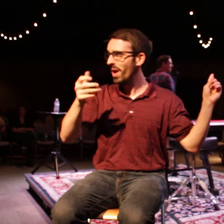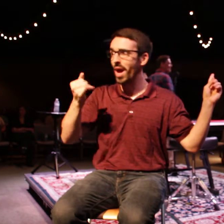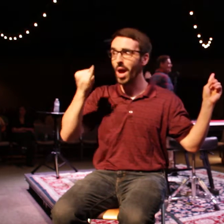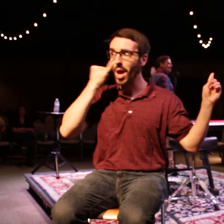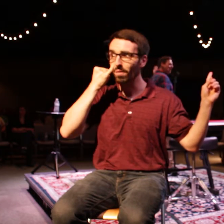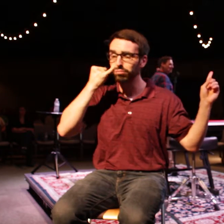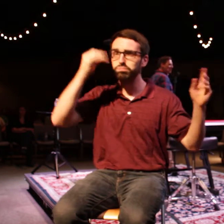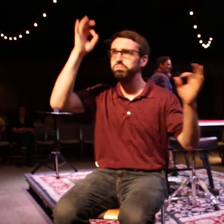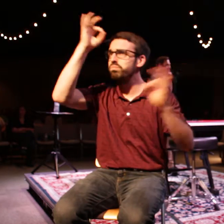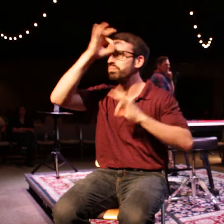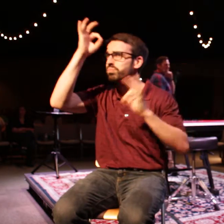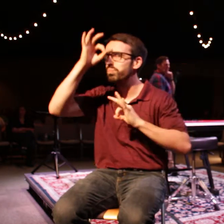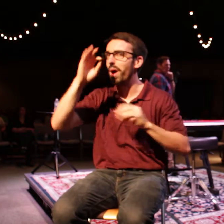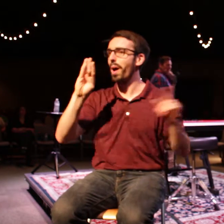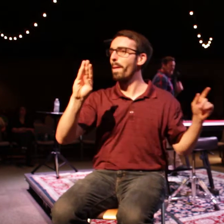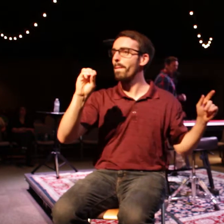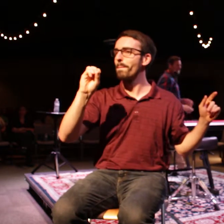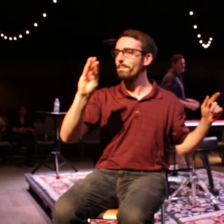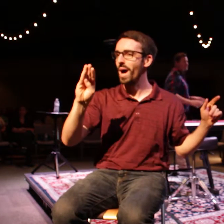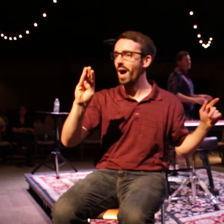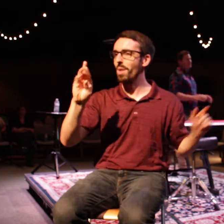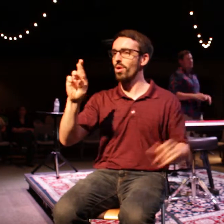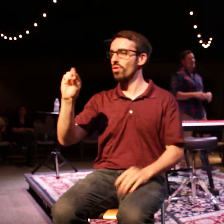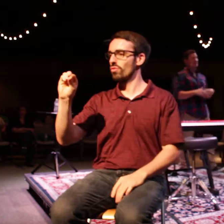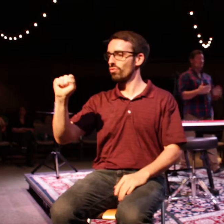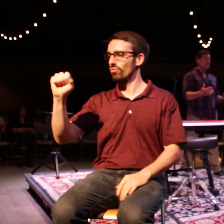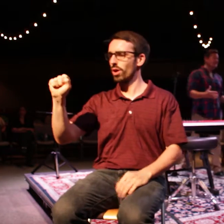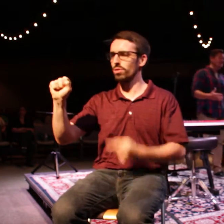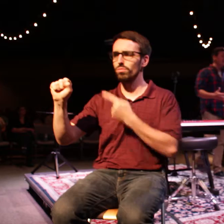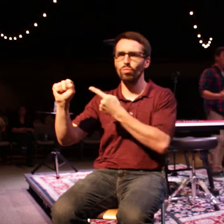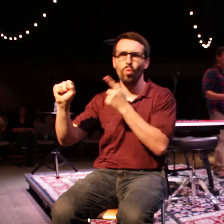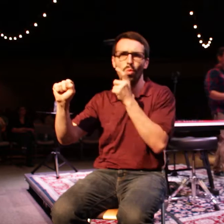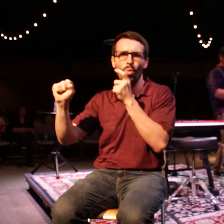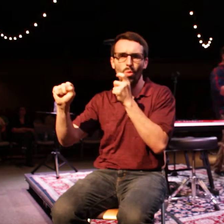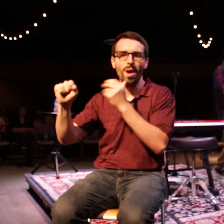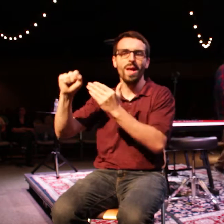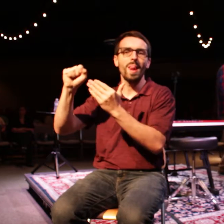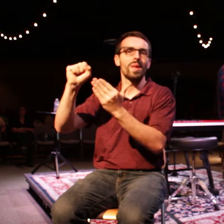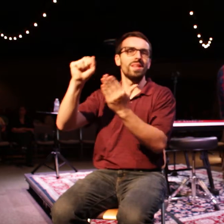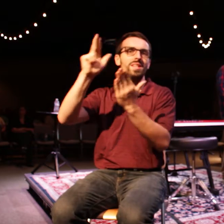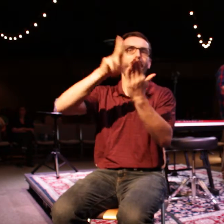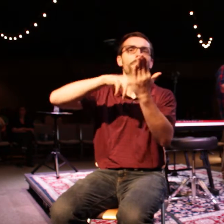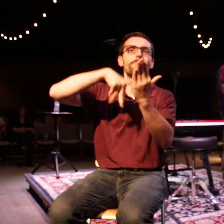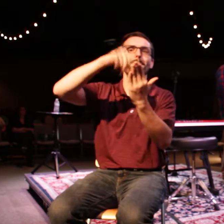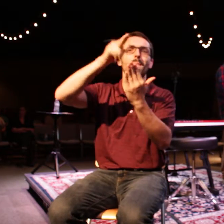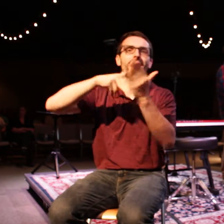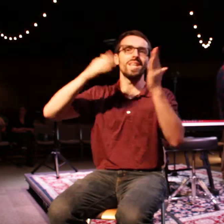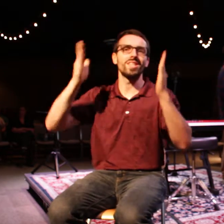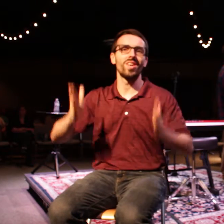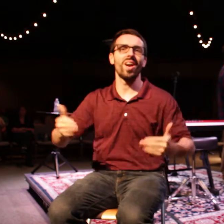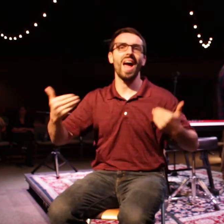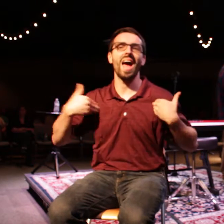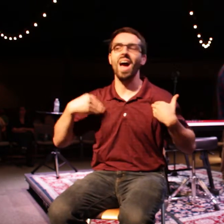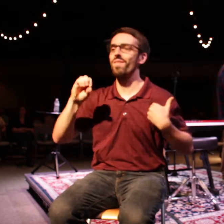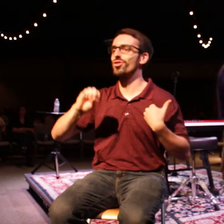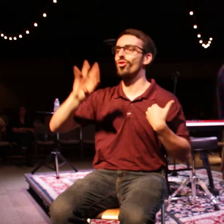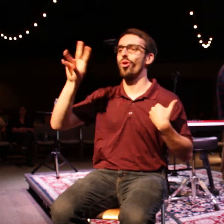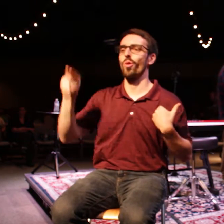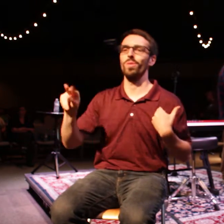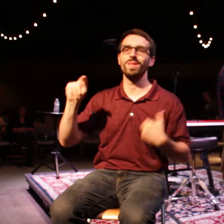Ross. Bob Ross was a painter who had his own TV show, his own painting show called The Joy of Painting. And I'm